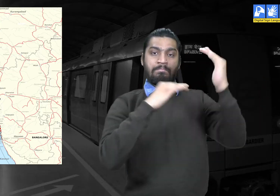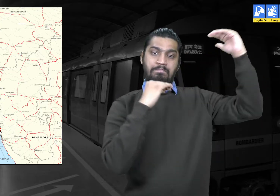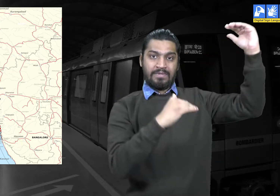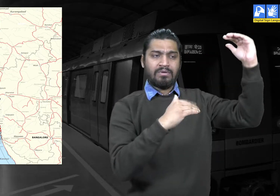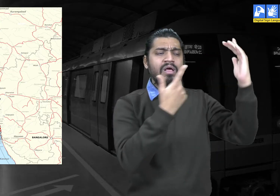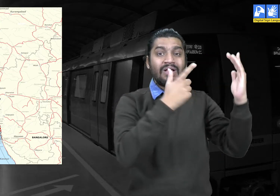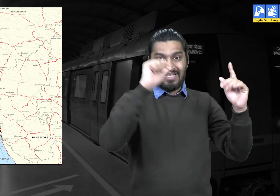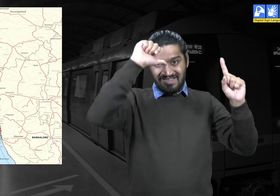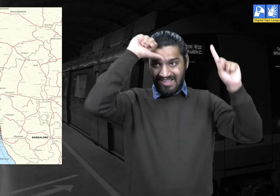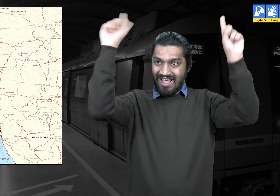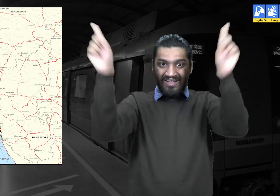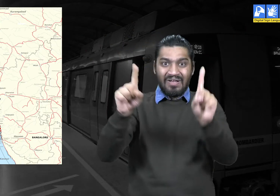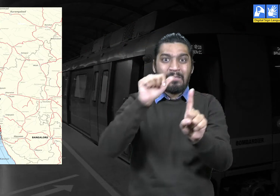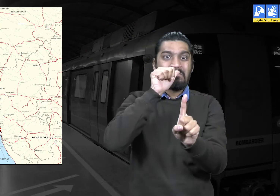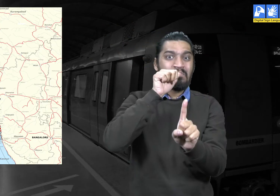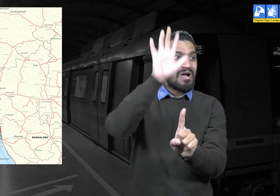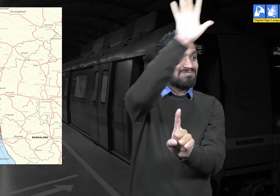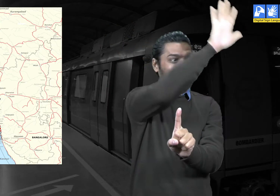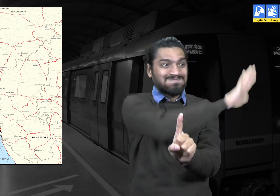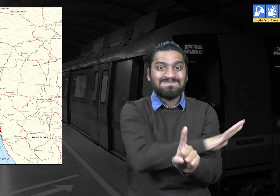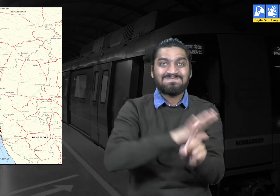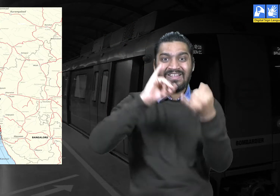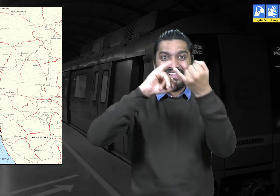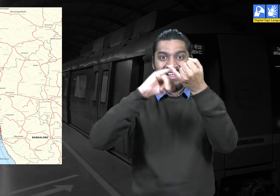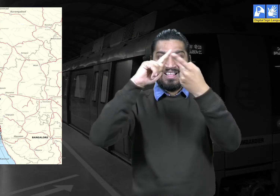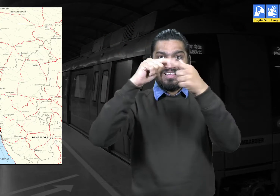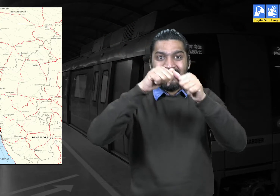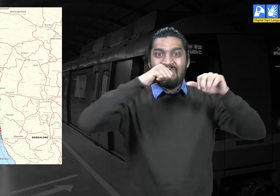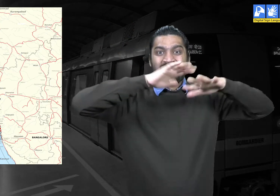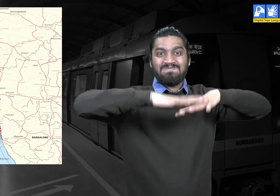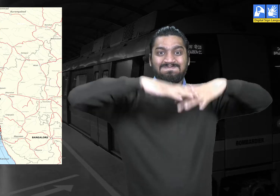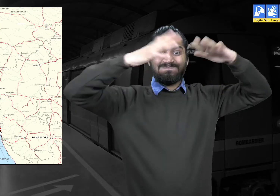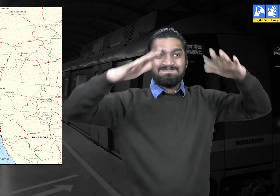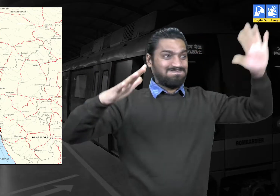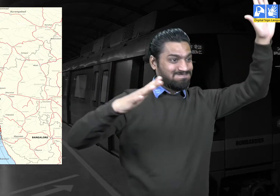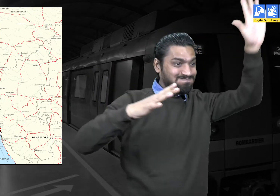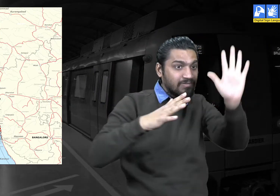Maharashtra, Bombay, Goa and Karnataka.